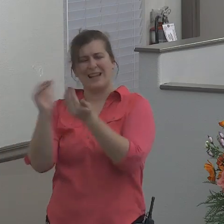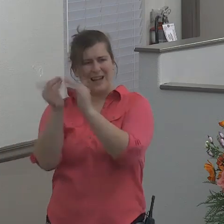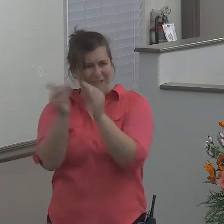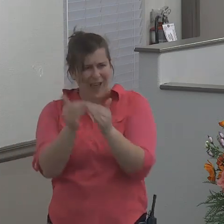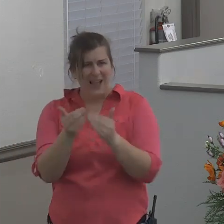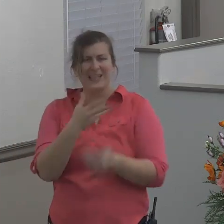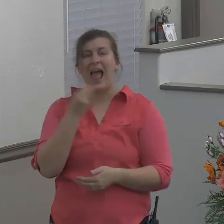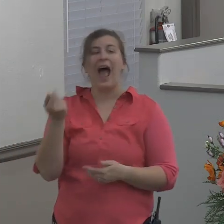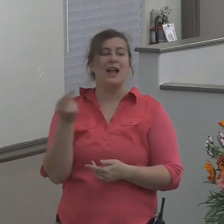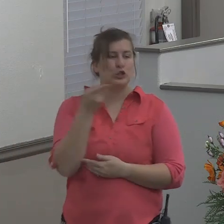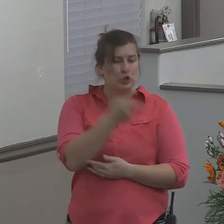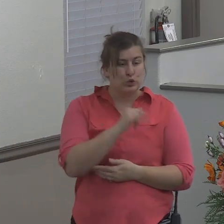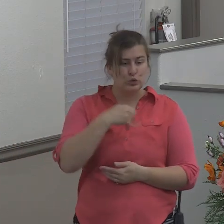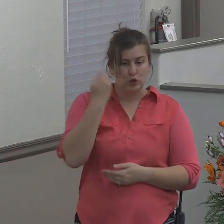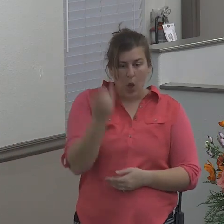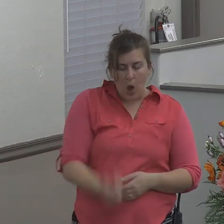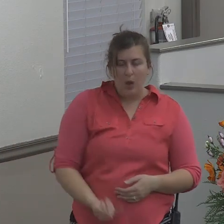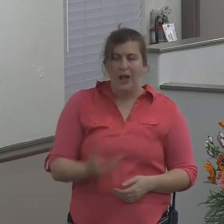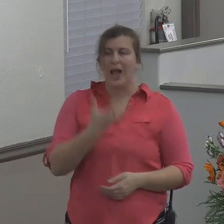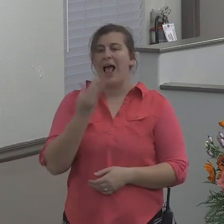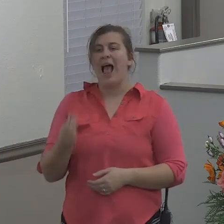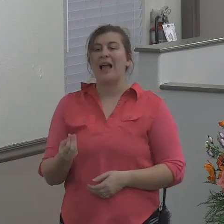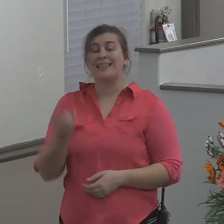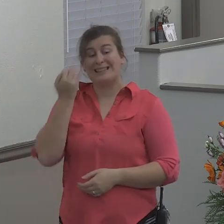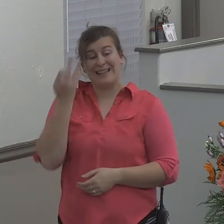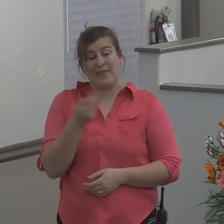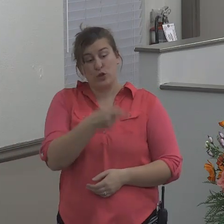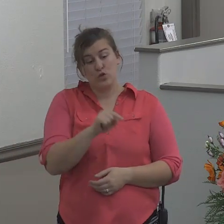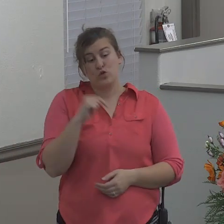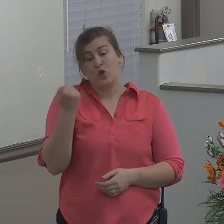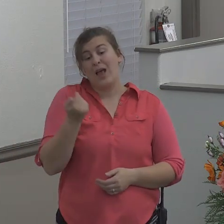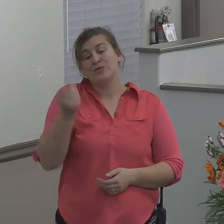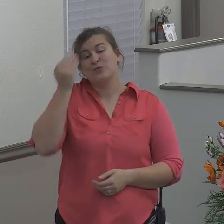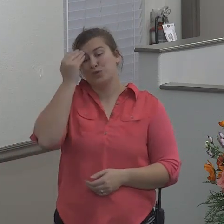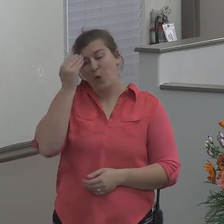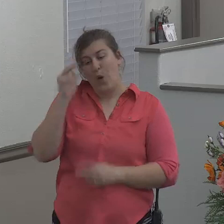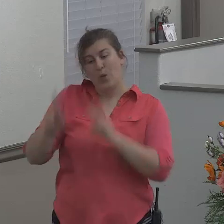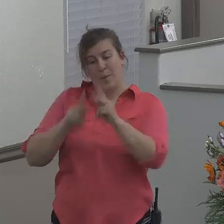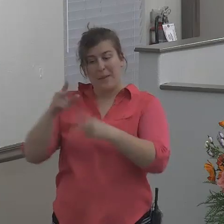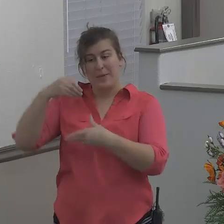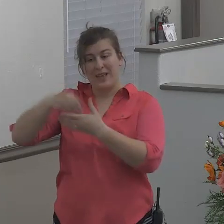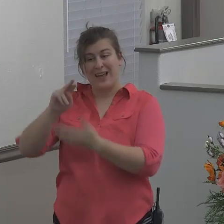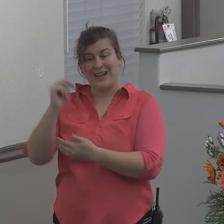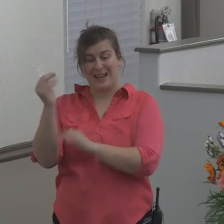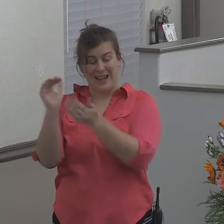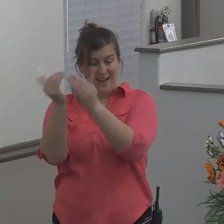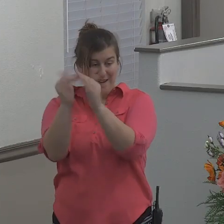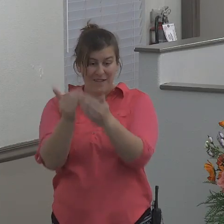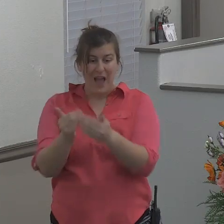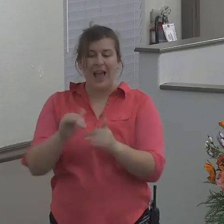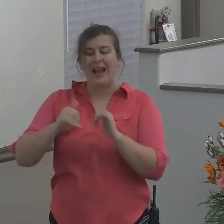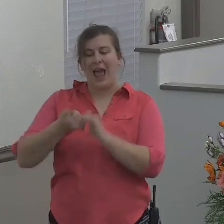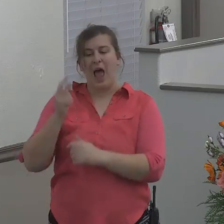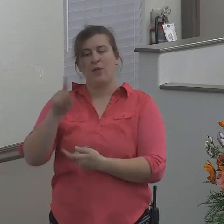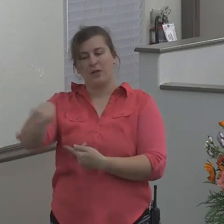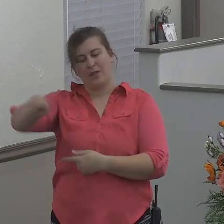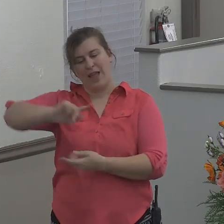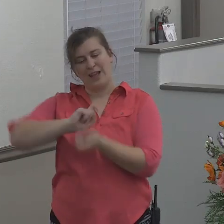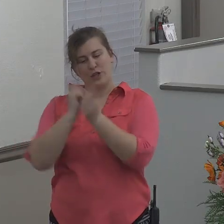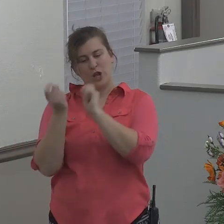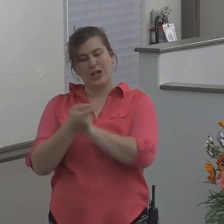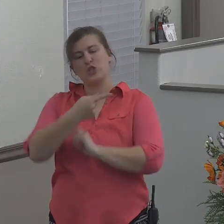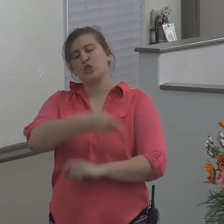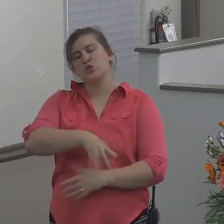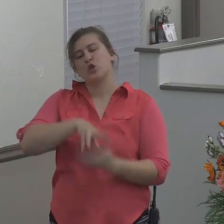Jonah and that if he would just get to know the Ninevites and how they had changed he would love to